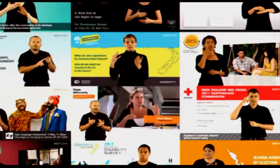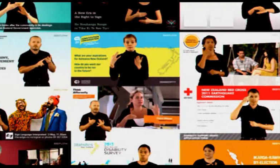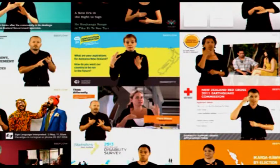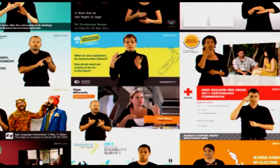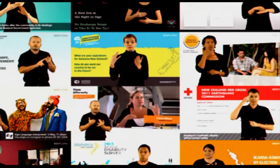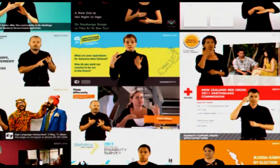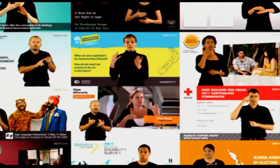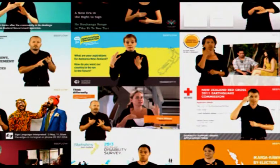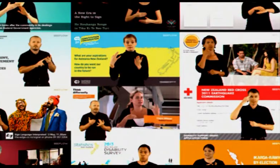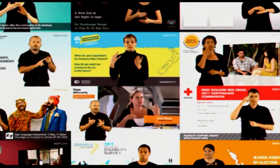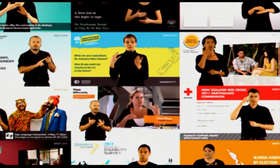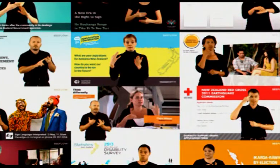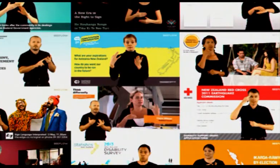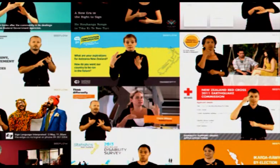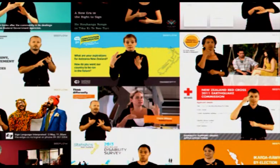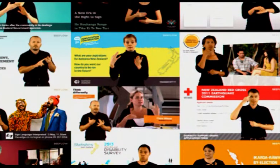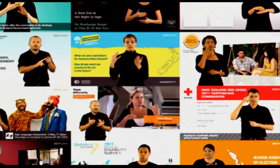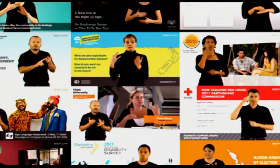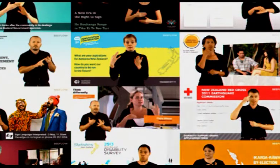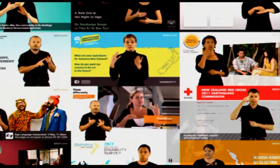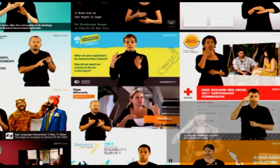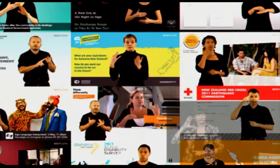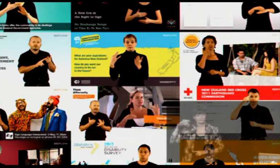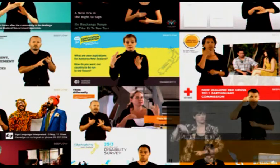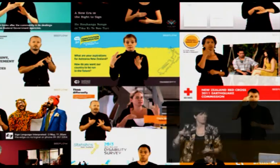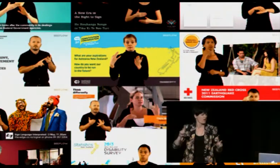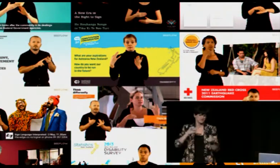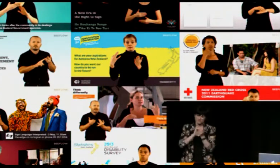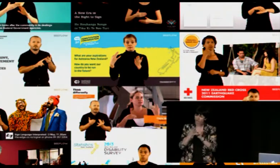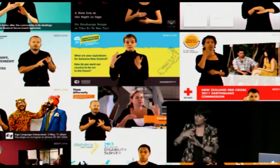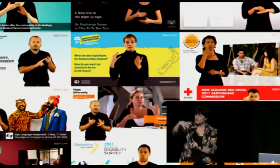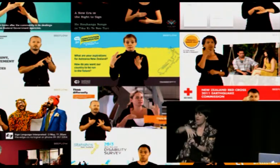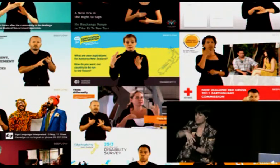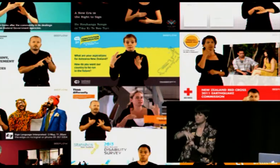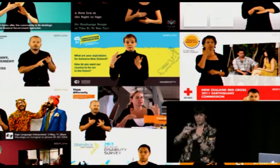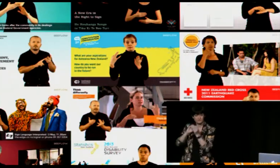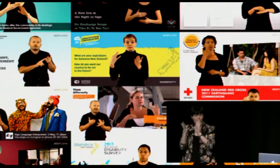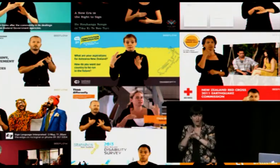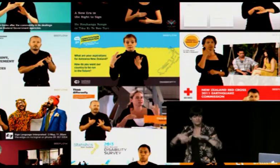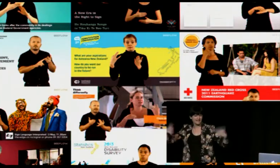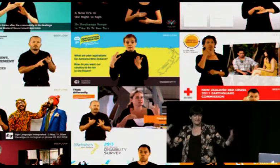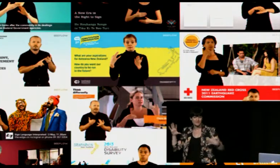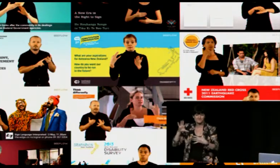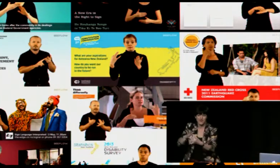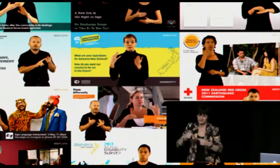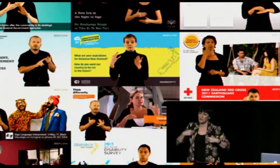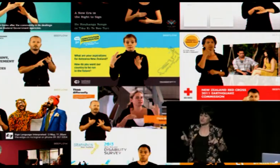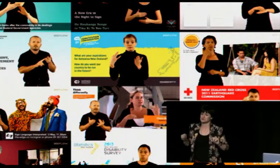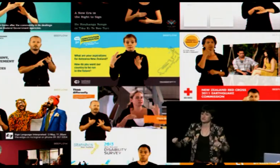Before I go any further, let me just explain what Deaf Radio is and who we are. So Deaf Radio is a sign language hub, basically, and we